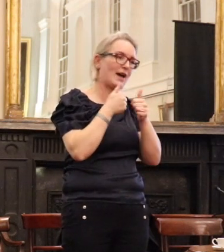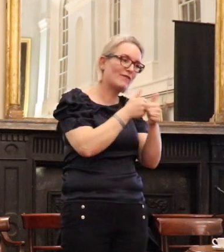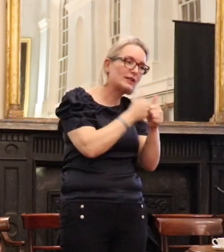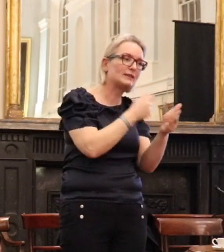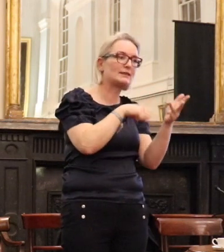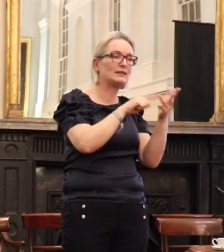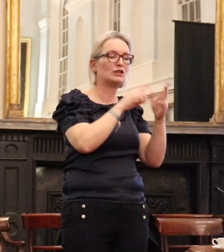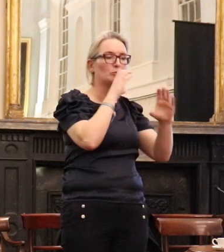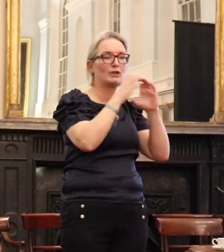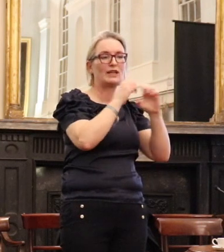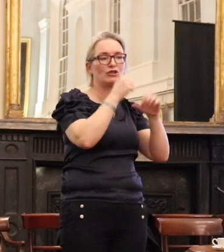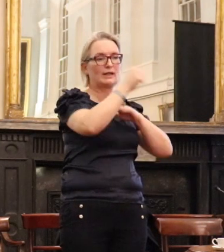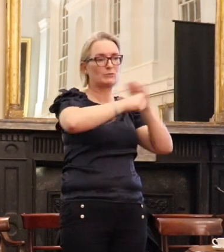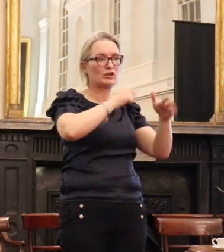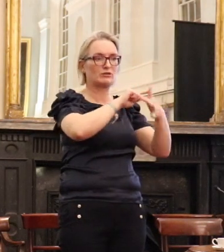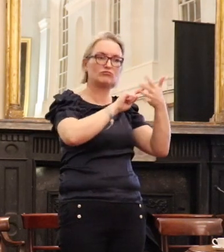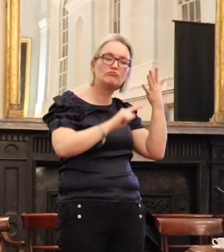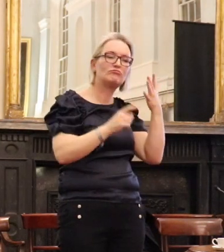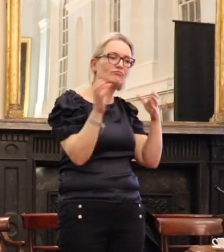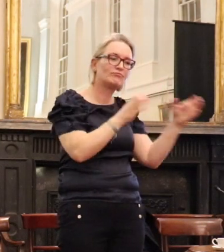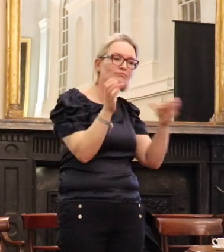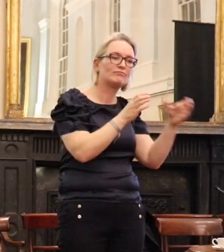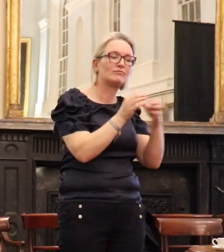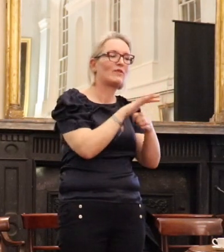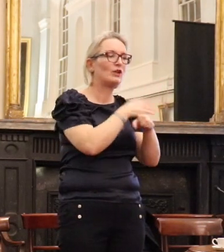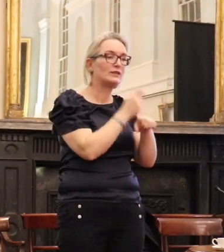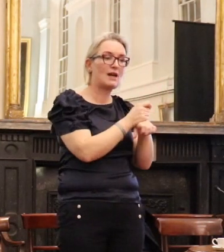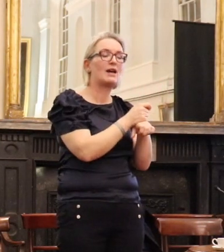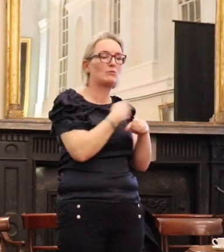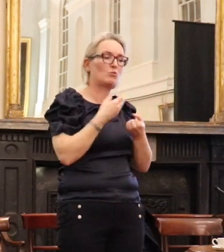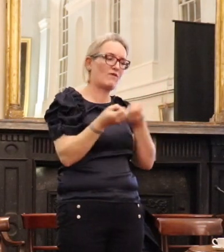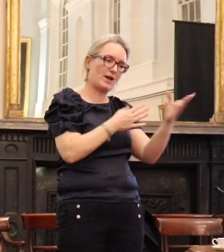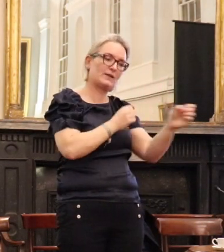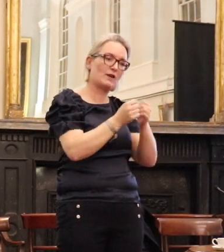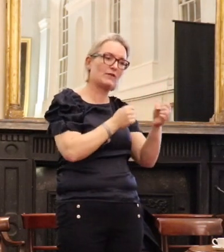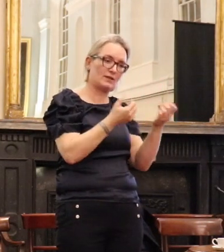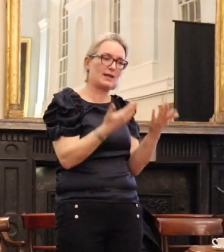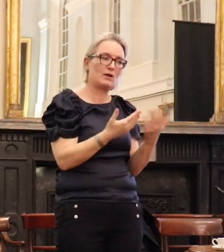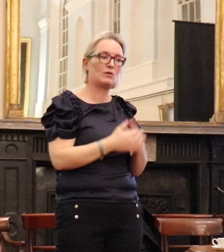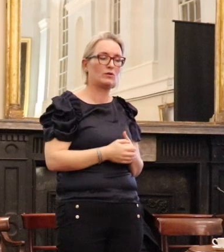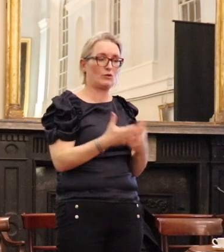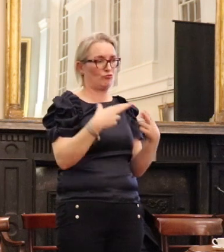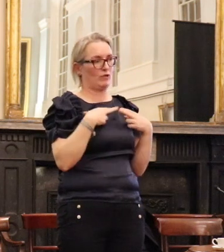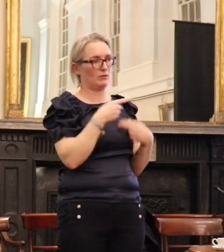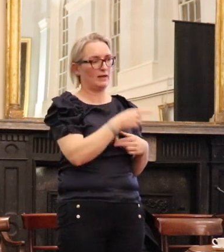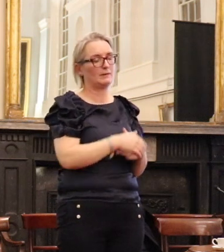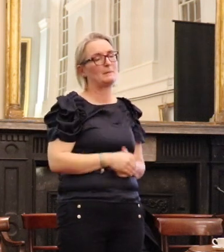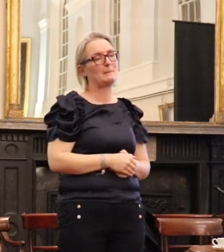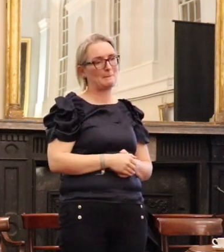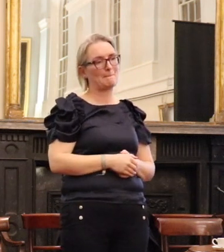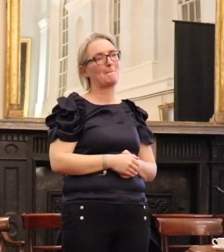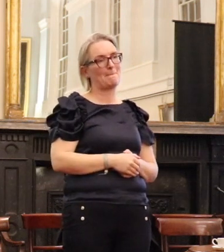communications experts who provide the very extensive services that flankers. really proud to be able to say